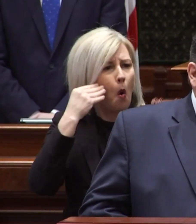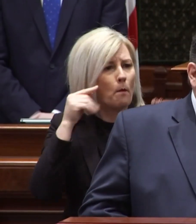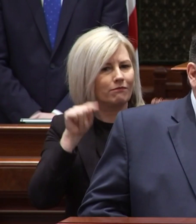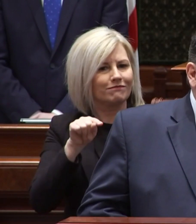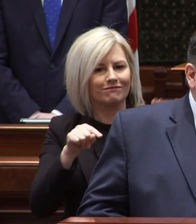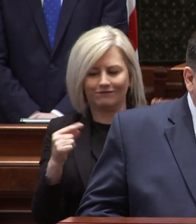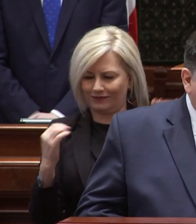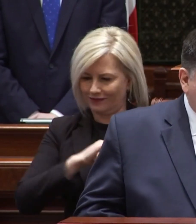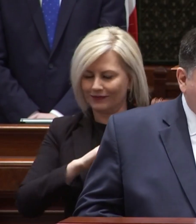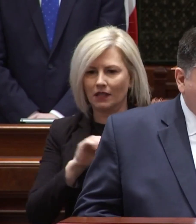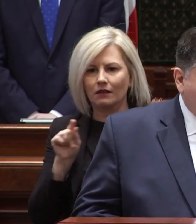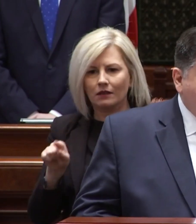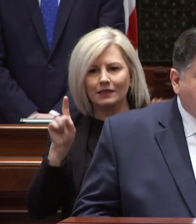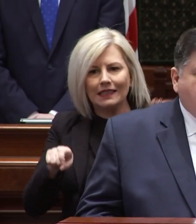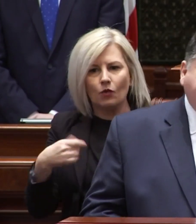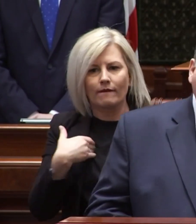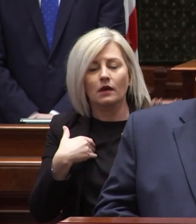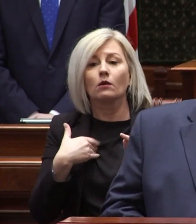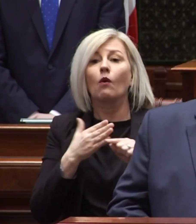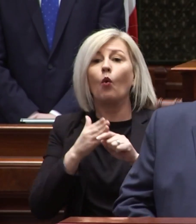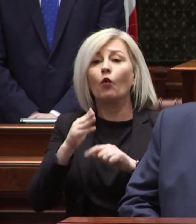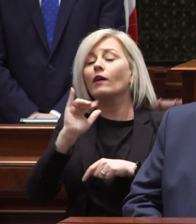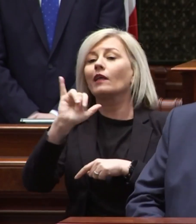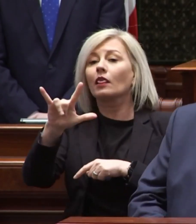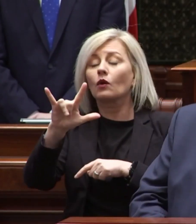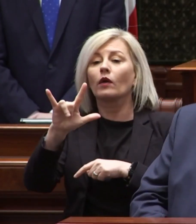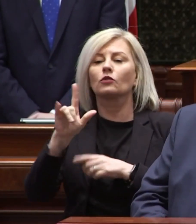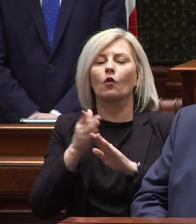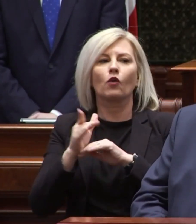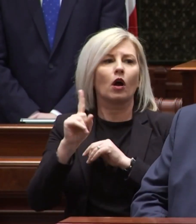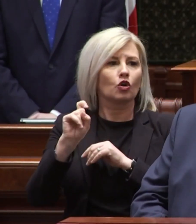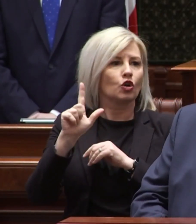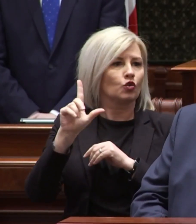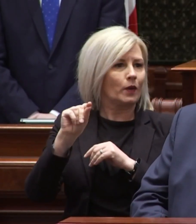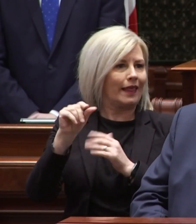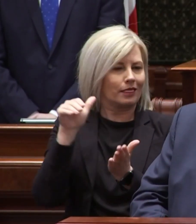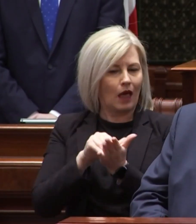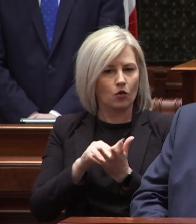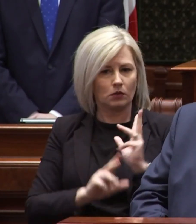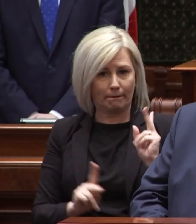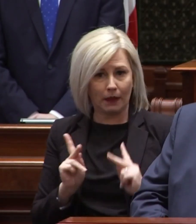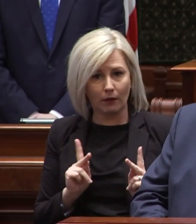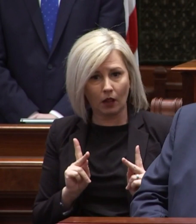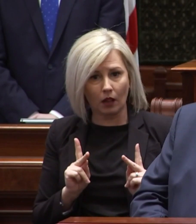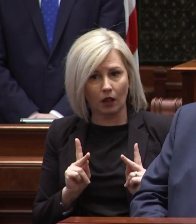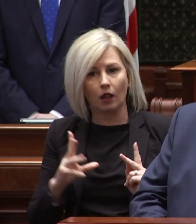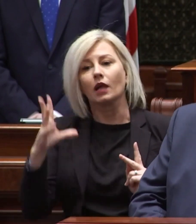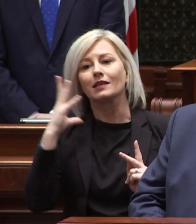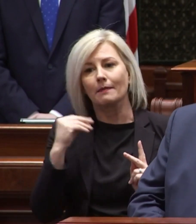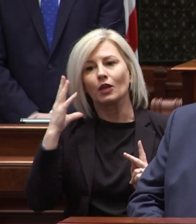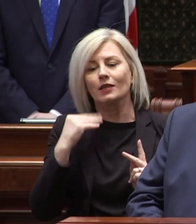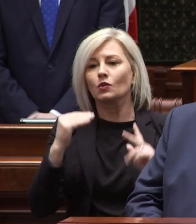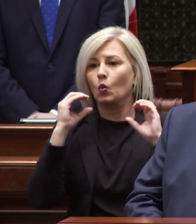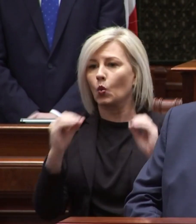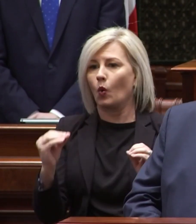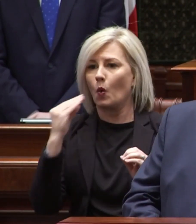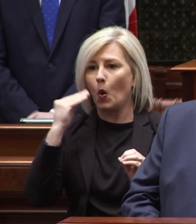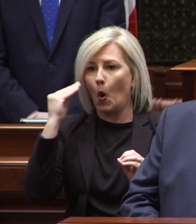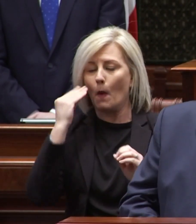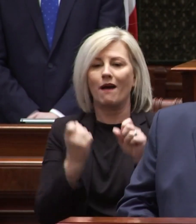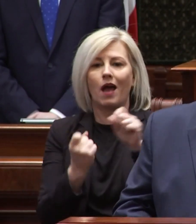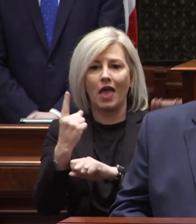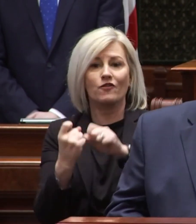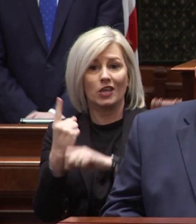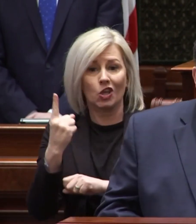in illinois over 120 000 people experience homelessness annually